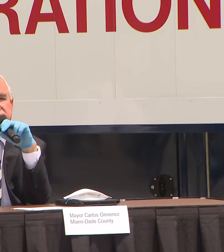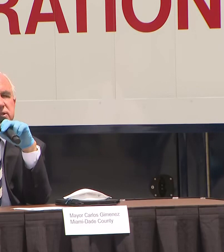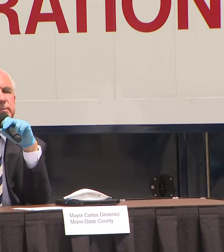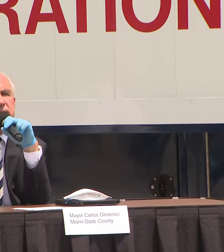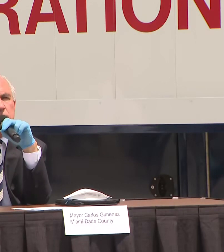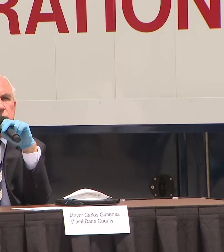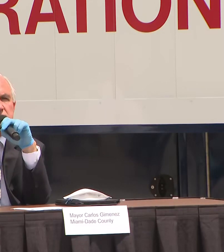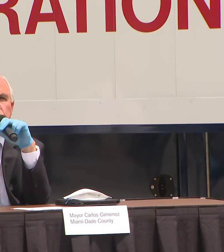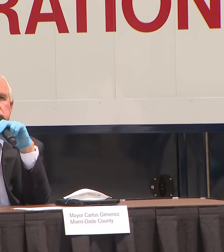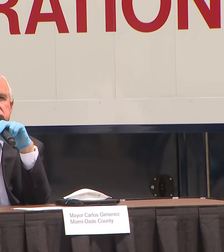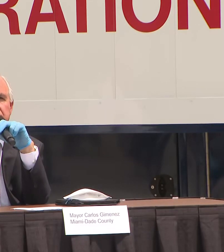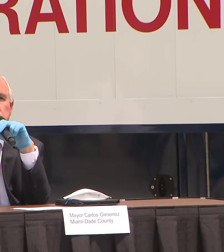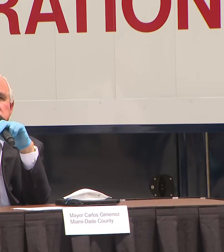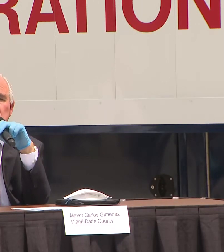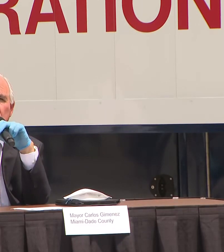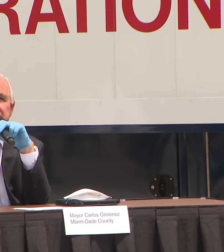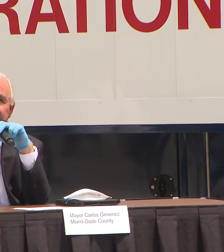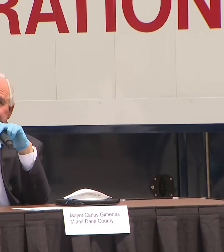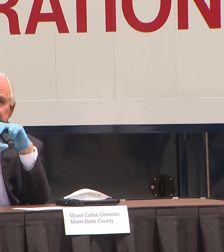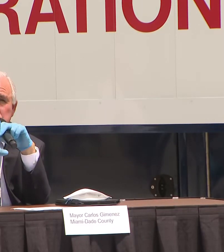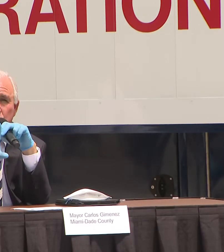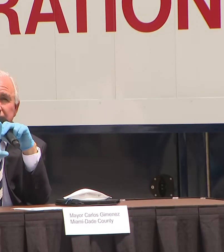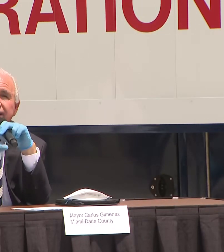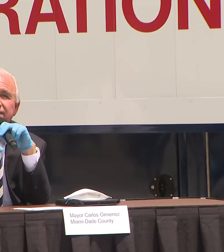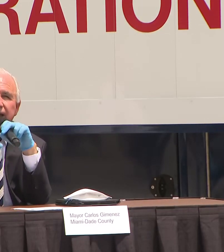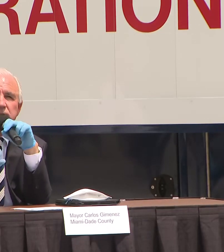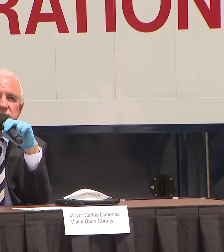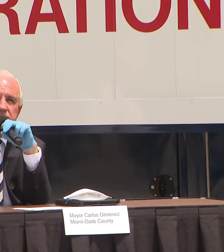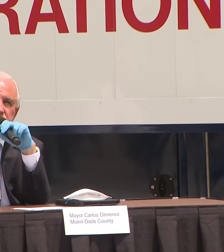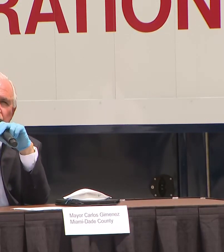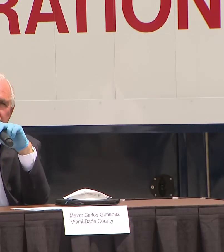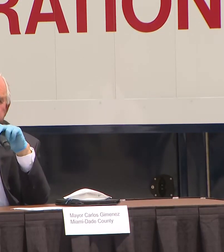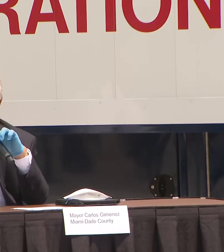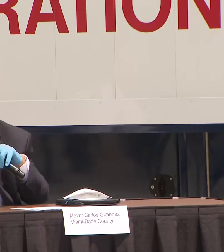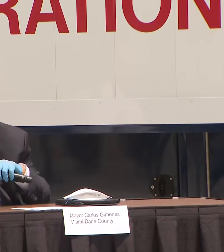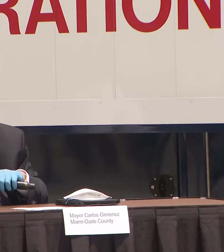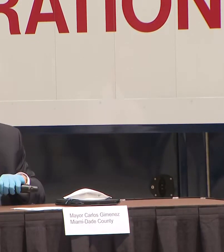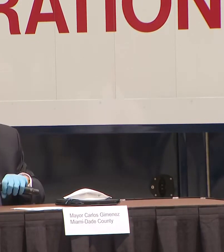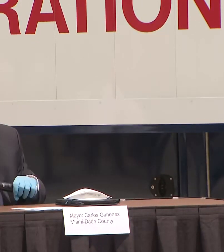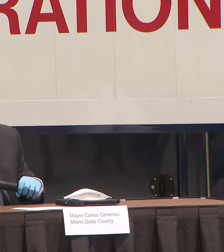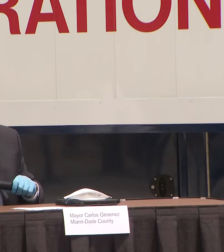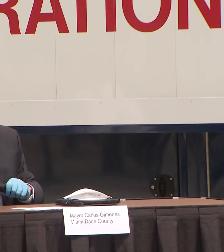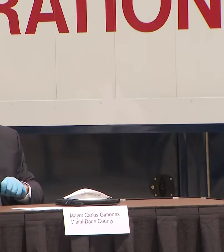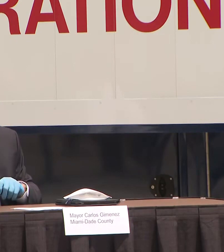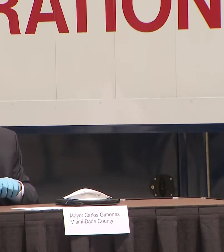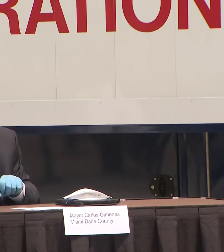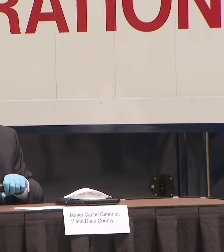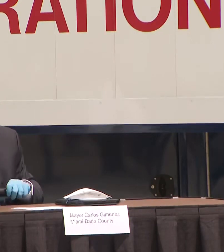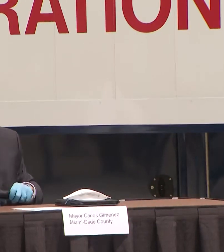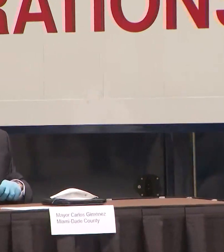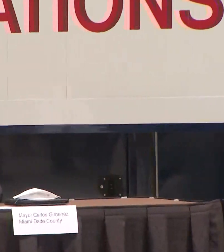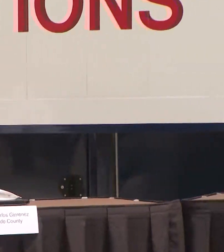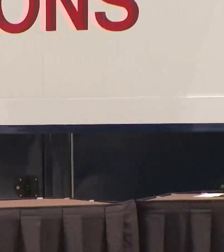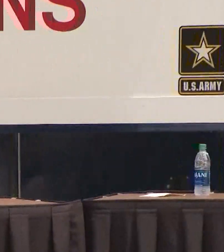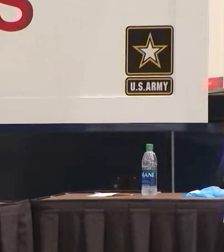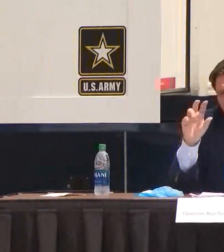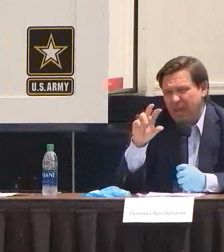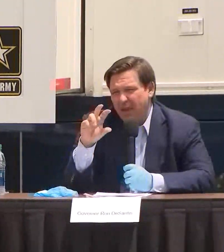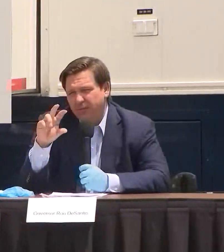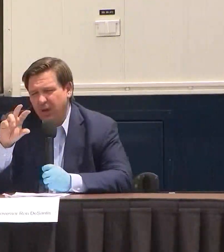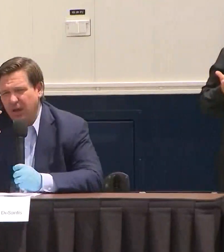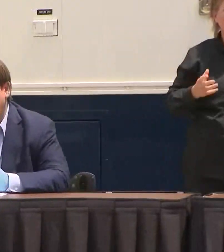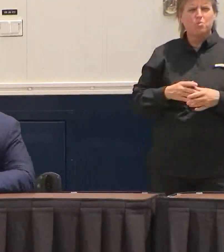but not something of which I would say was alarming at this point. That could change tomorrow. But the thing, what I would say, too, if you look, I mean,